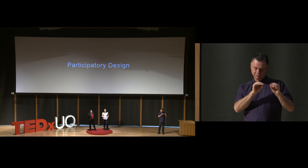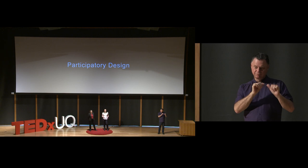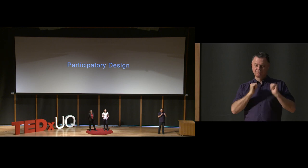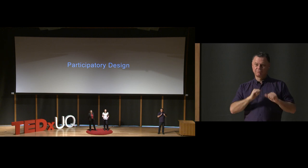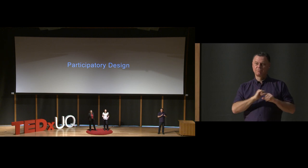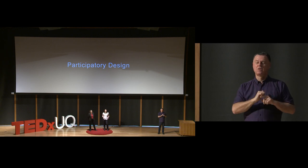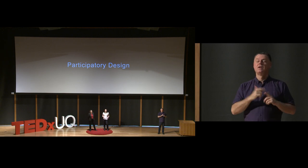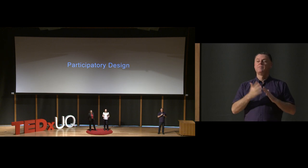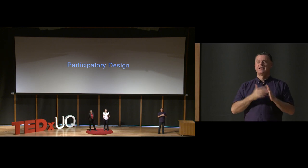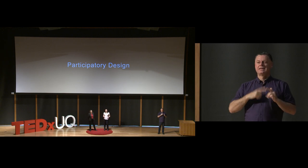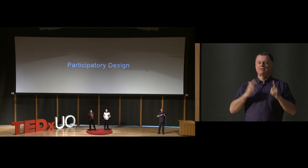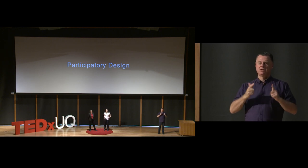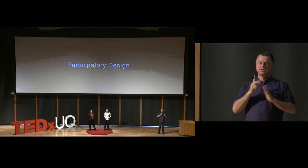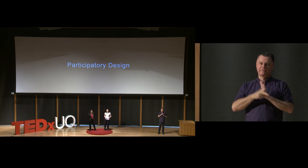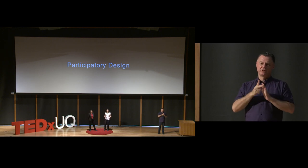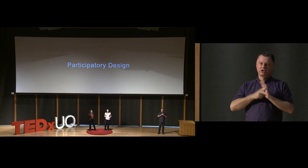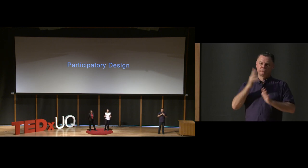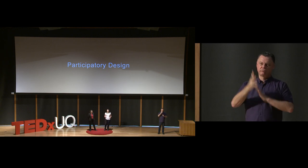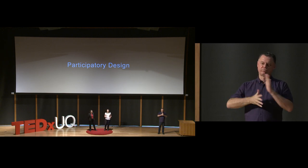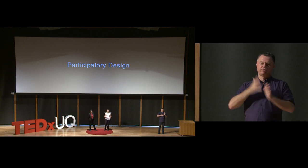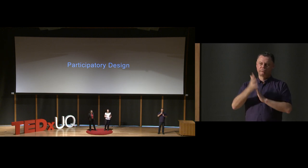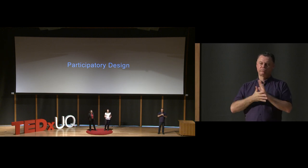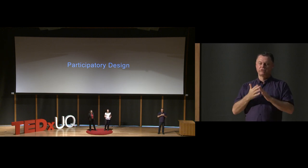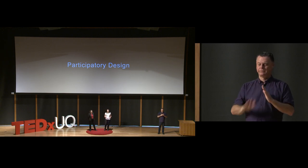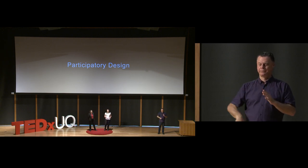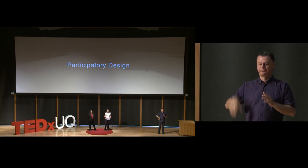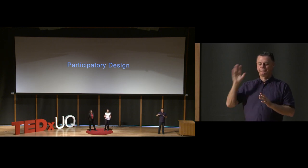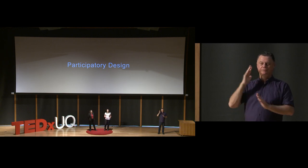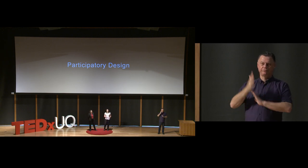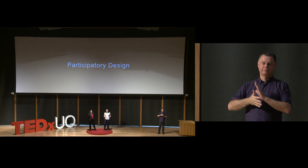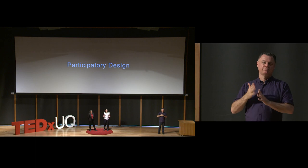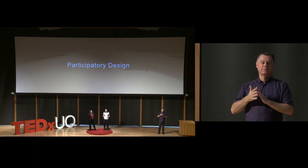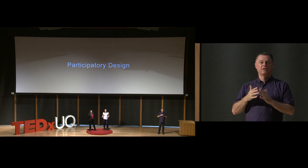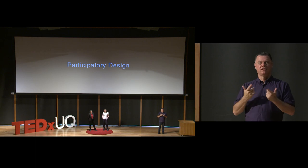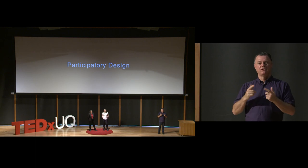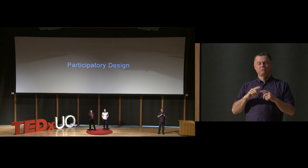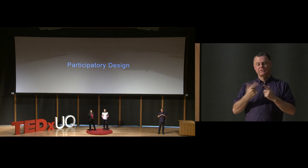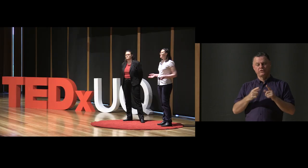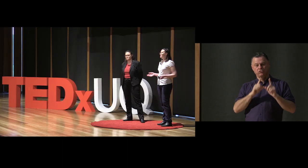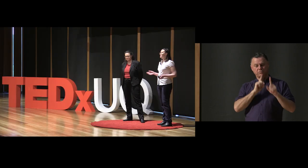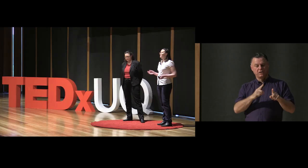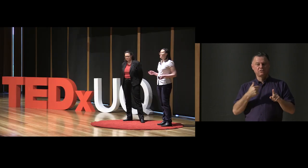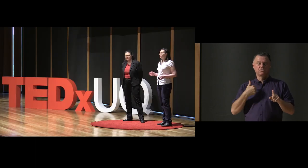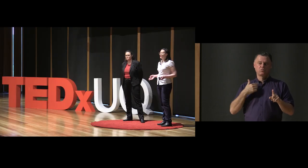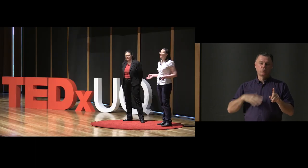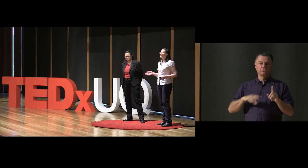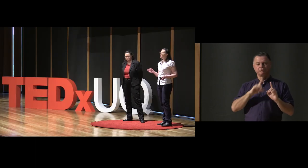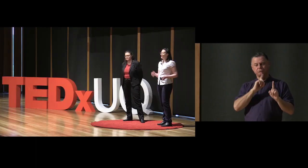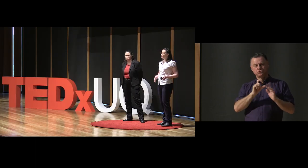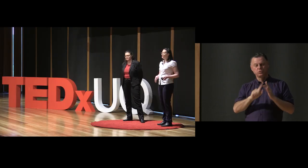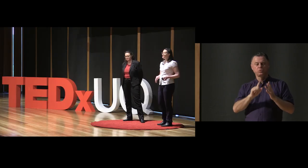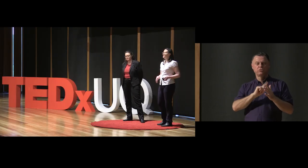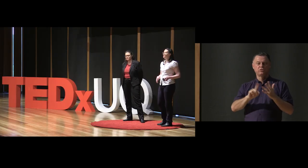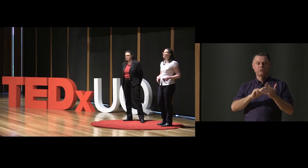and lots of videos of native Auslan signers signing the commands so that we can train